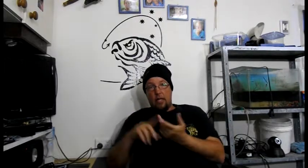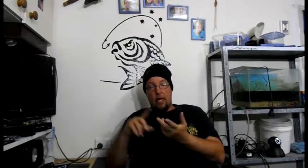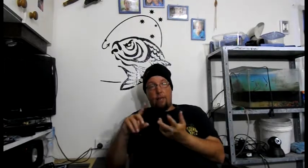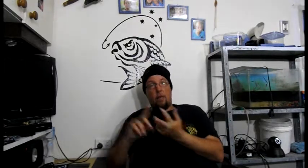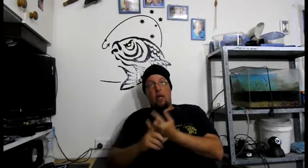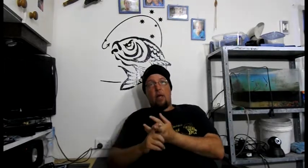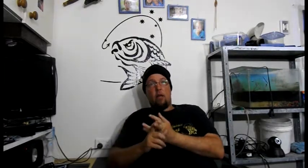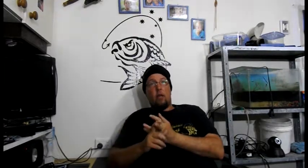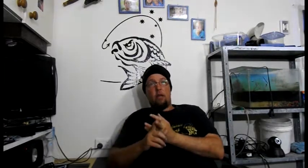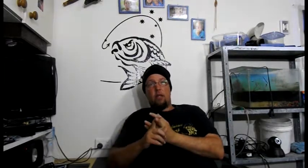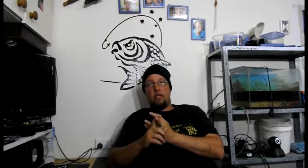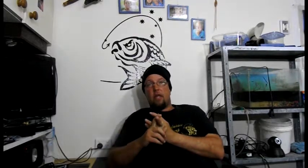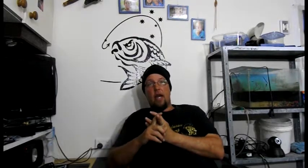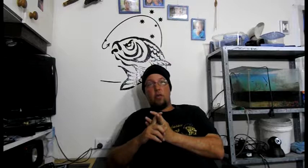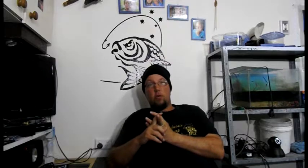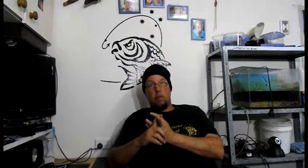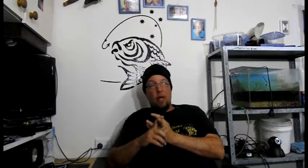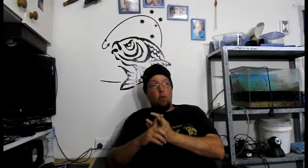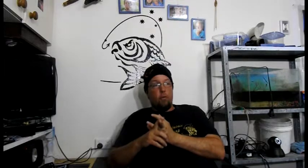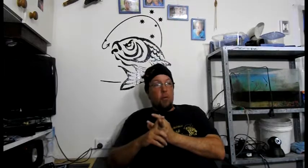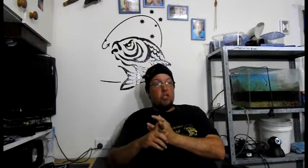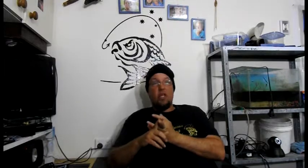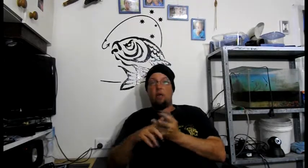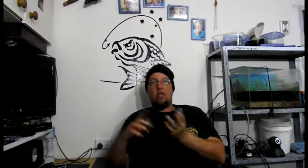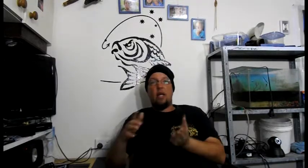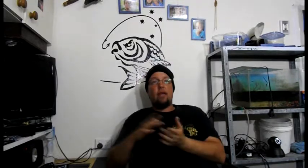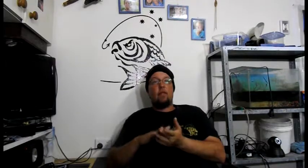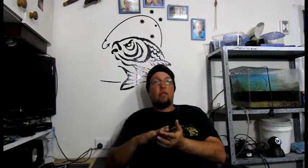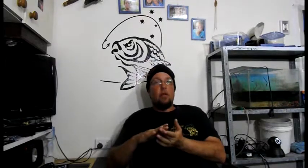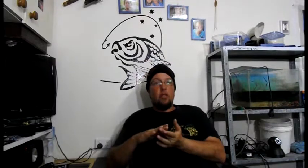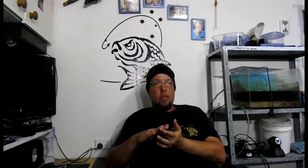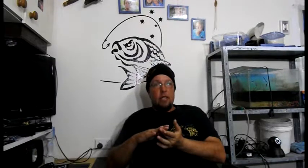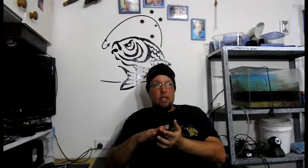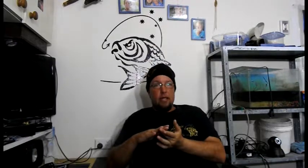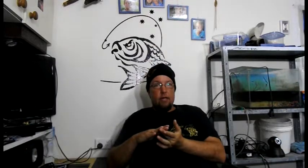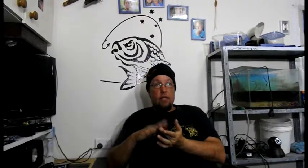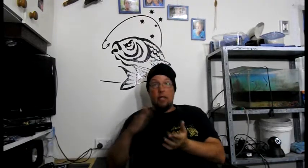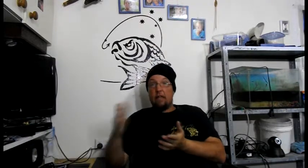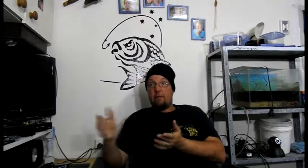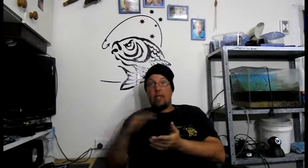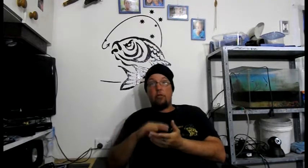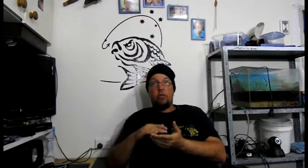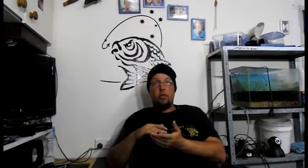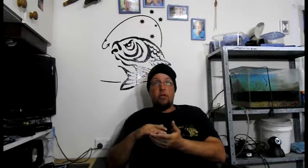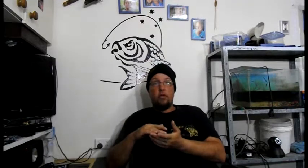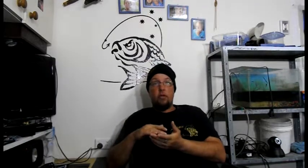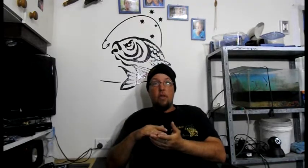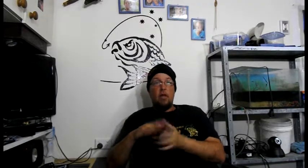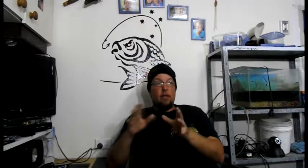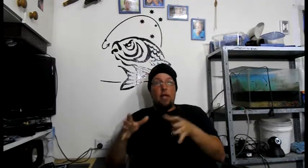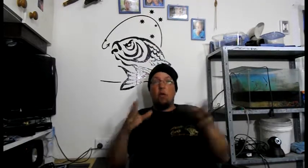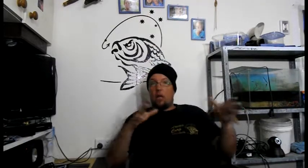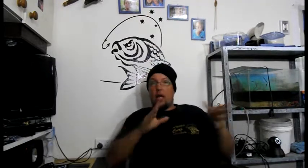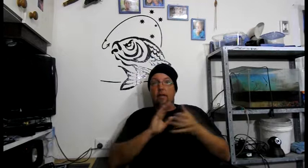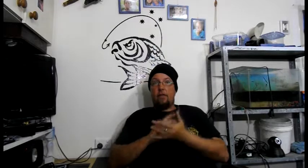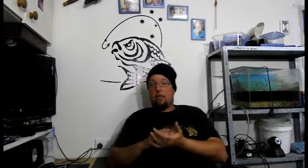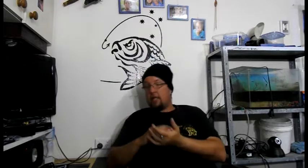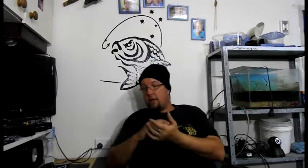there. And I know there's the occasional spangled perch in there. Which aren't even supposed to be in this area. So they've been introduced. They're not native to this area.